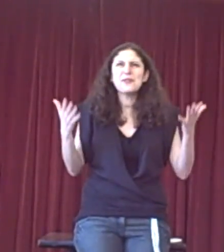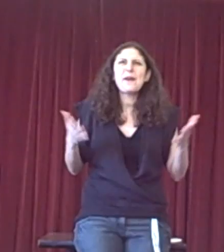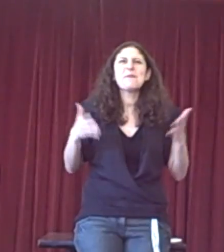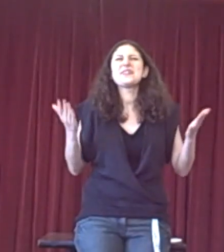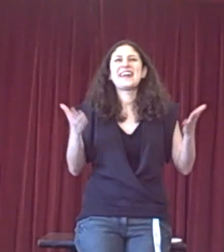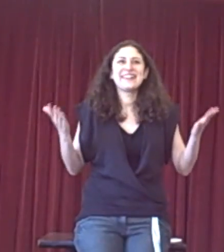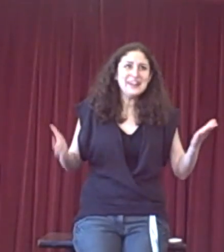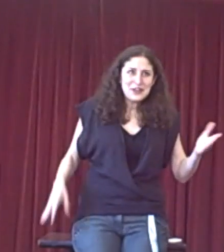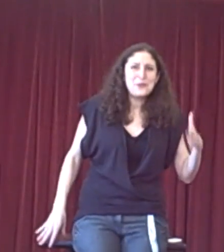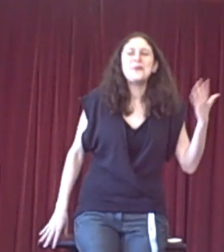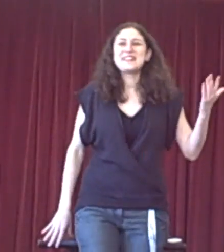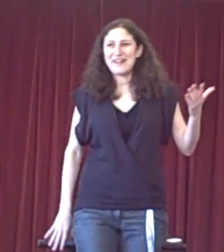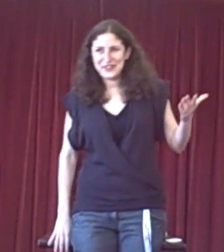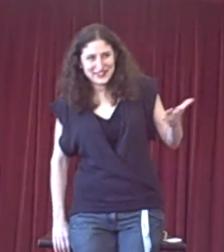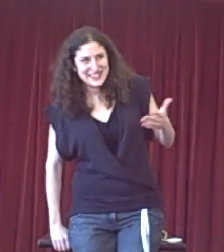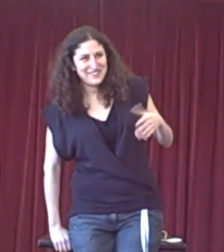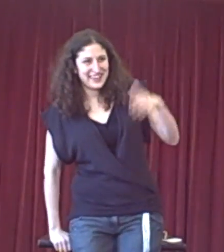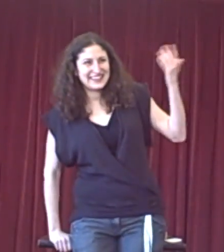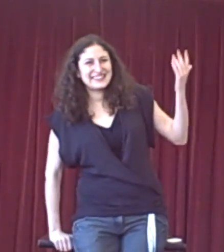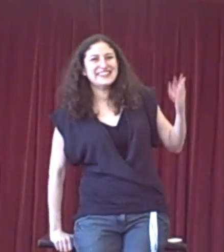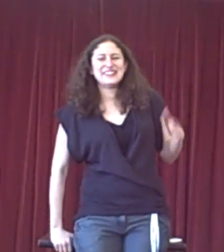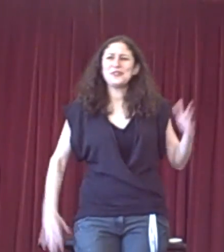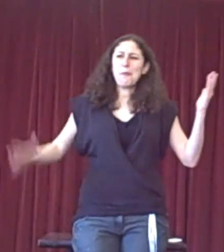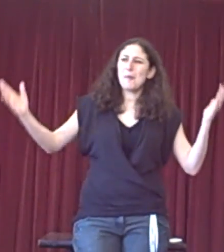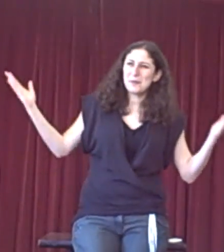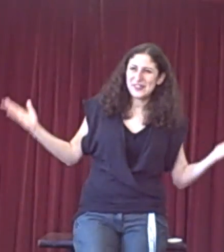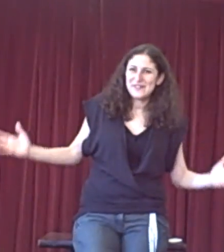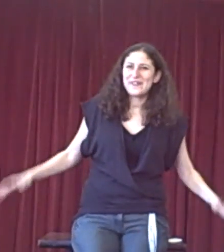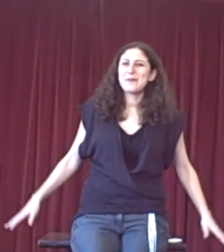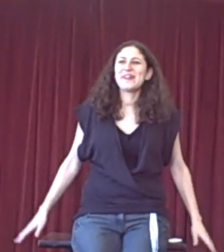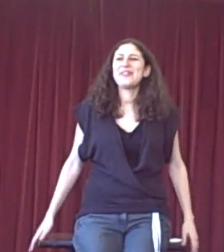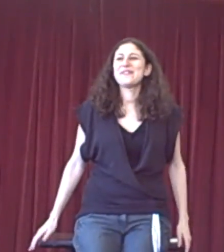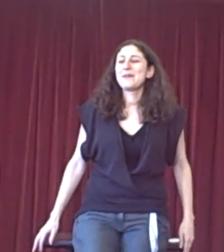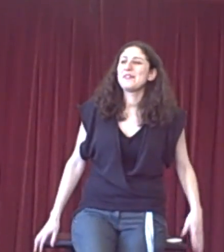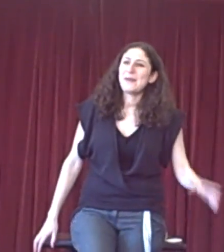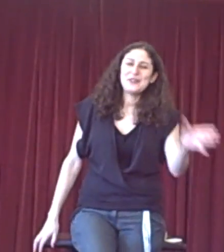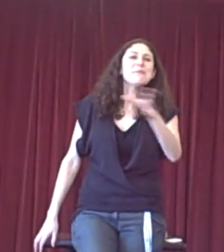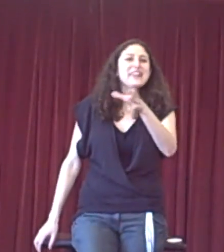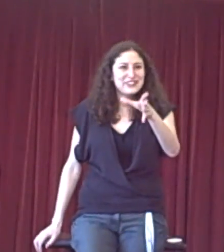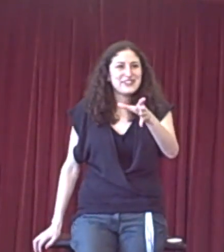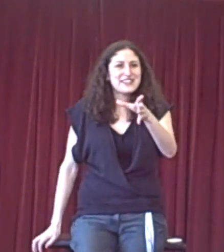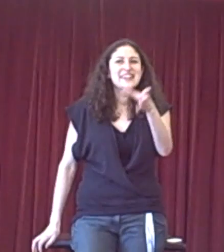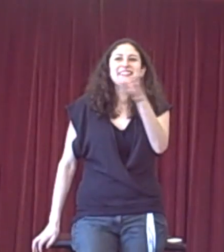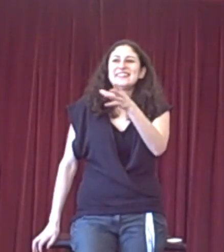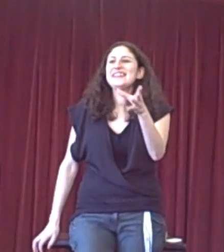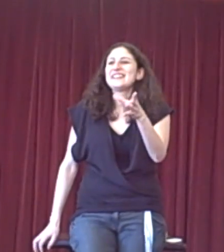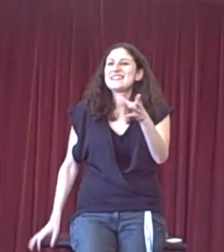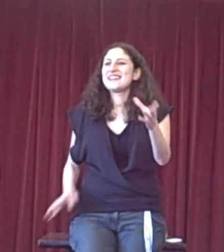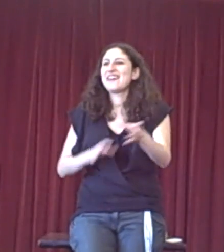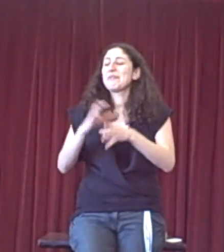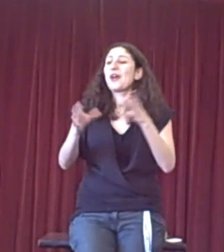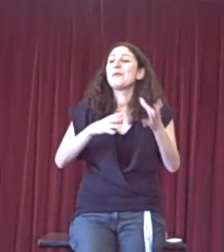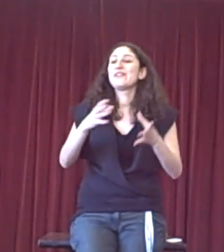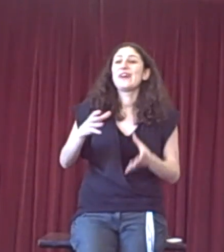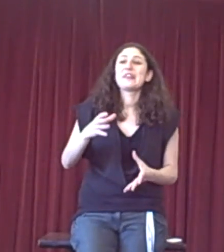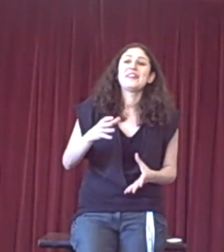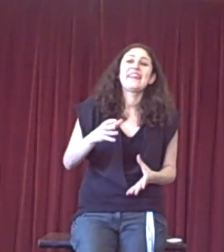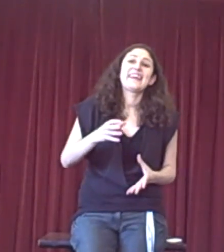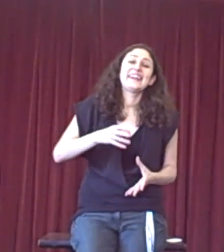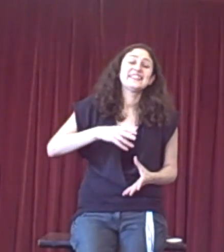debate, I'm not saying that you always have to accept there's not a problem with the environment in the environment debate. You might choose to go with an argument in that case